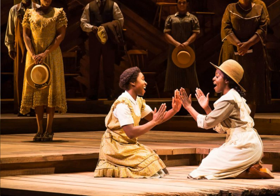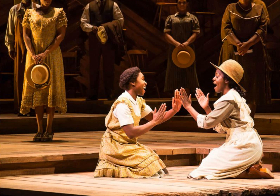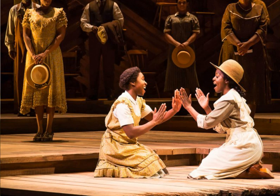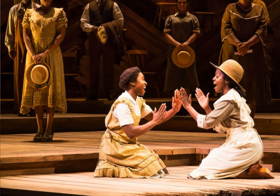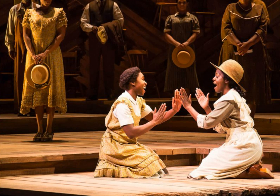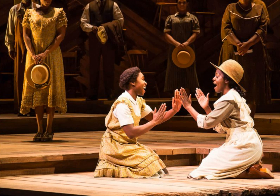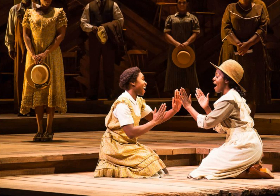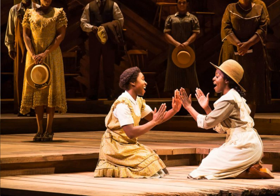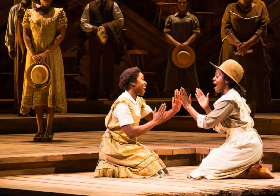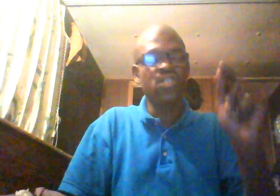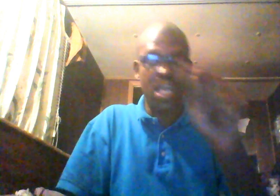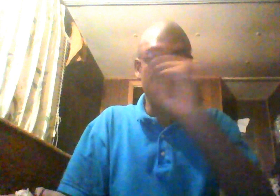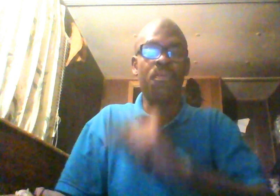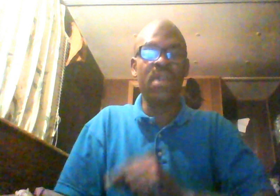never be the boss. Stay in your place.